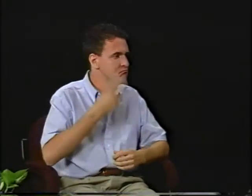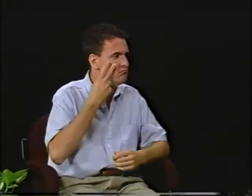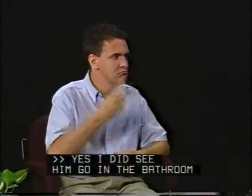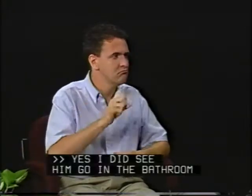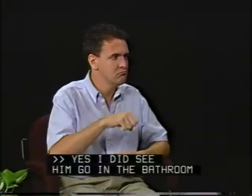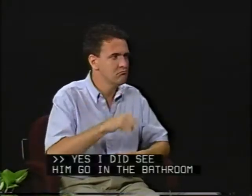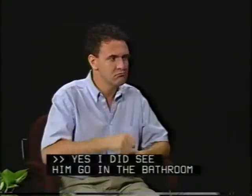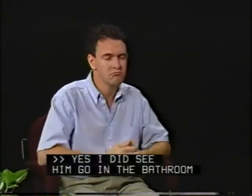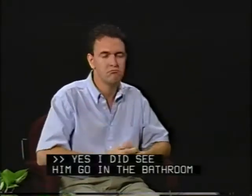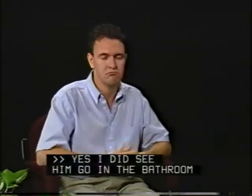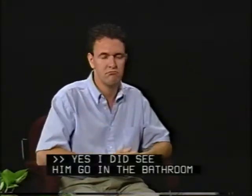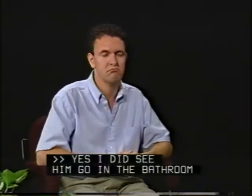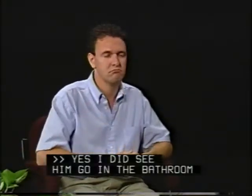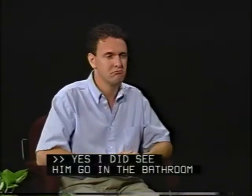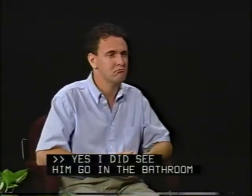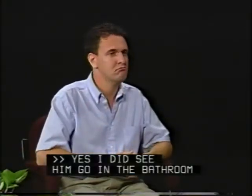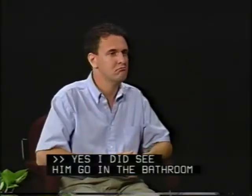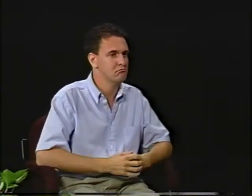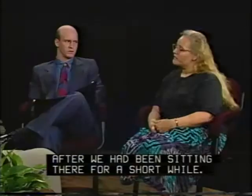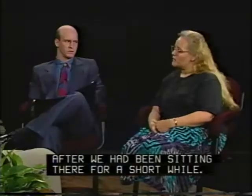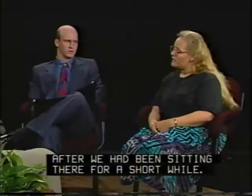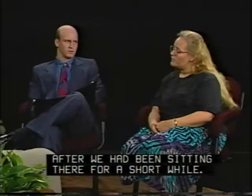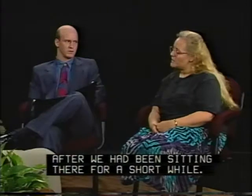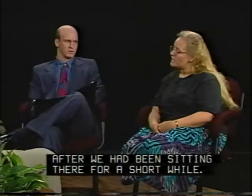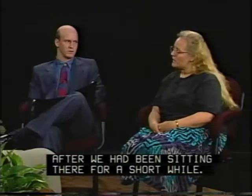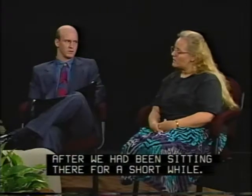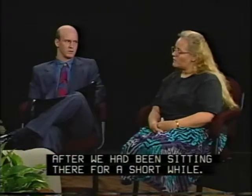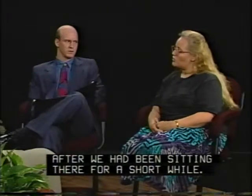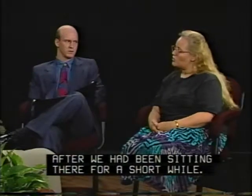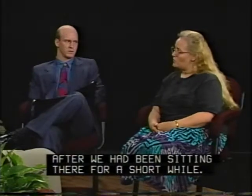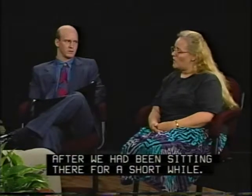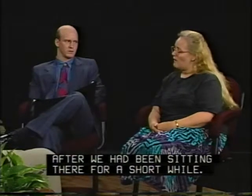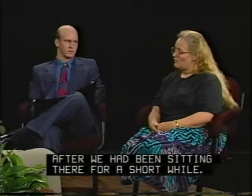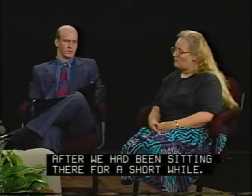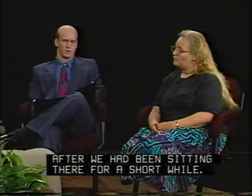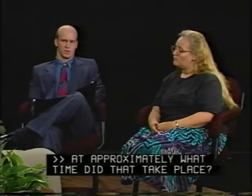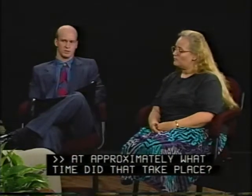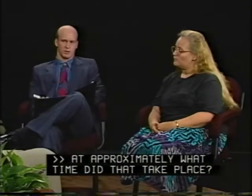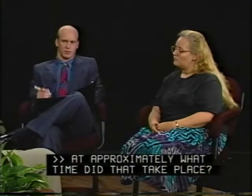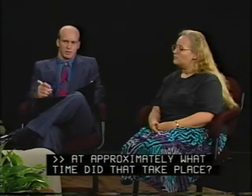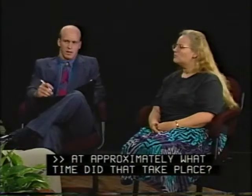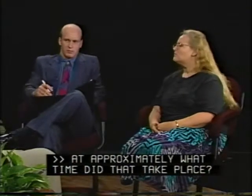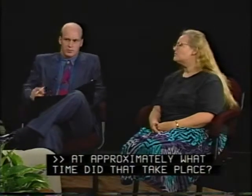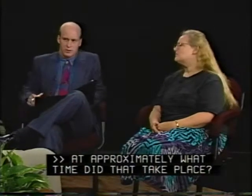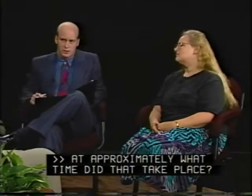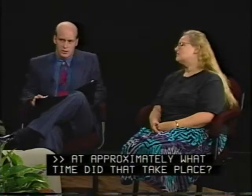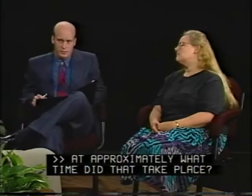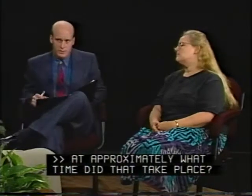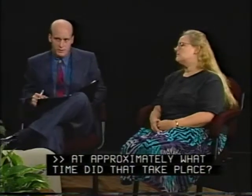Yes, I did see him go in the bathroom after we had been sitting there for a short while. At approximately what time did that take place?